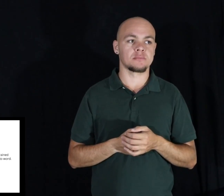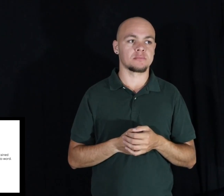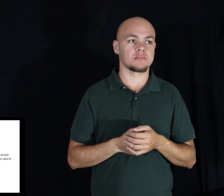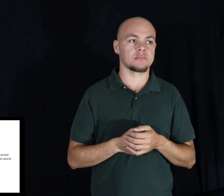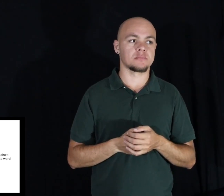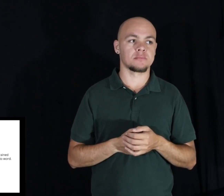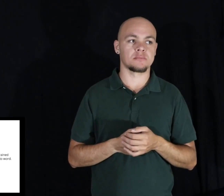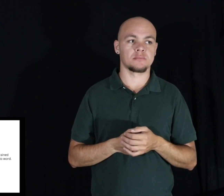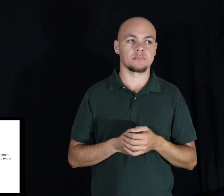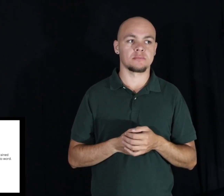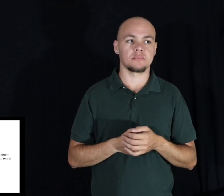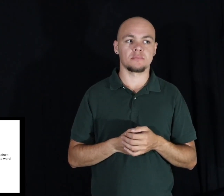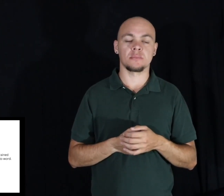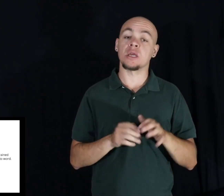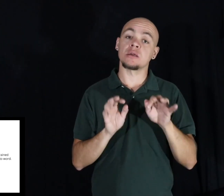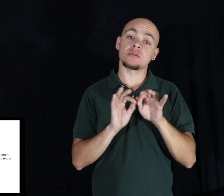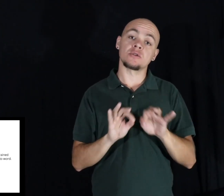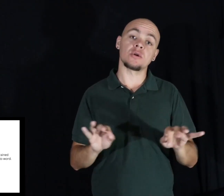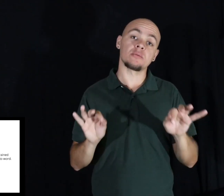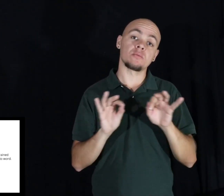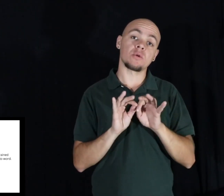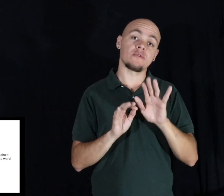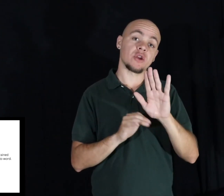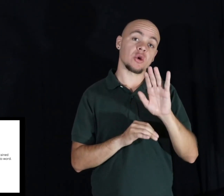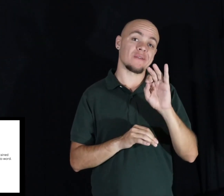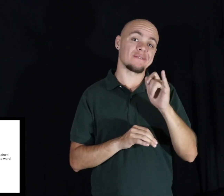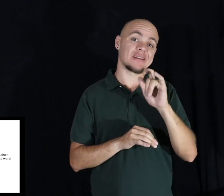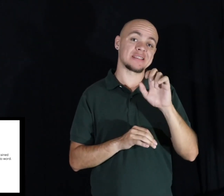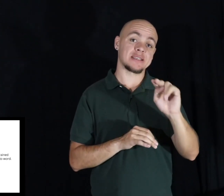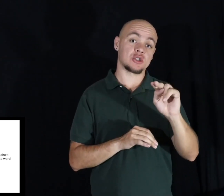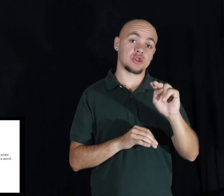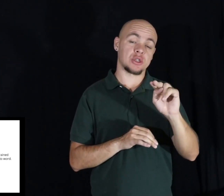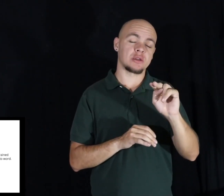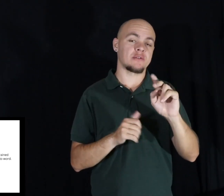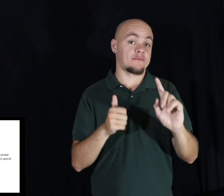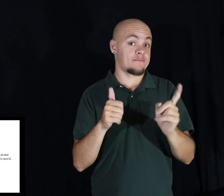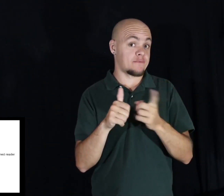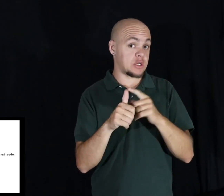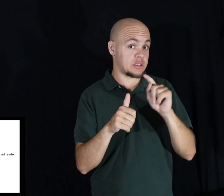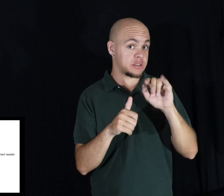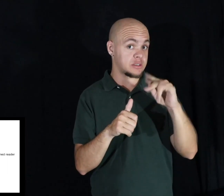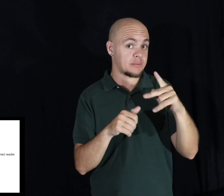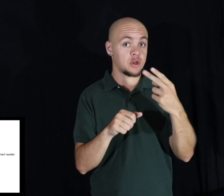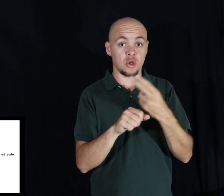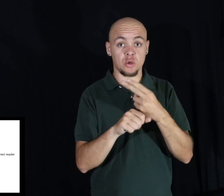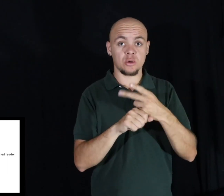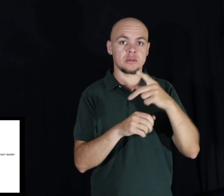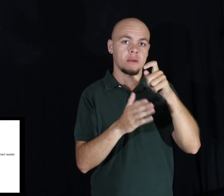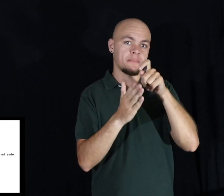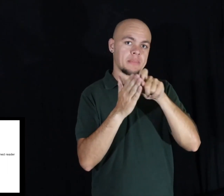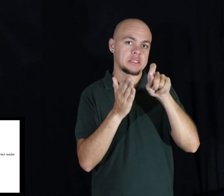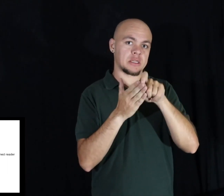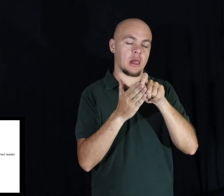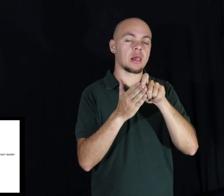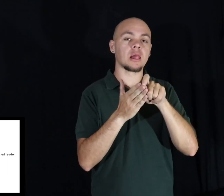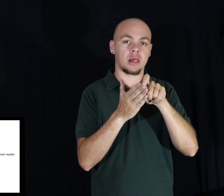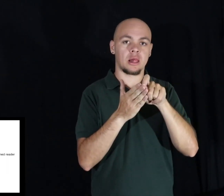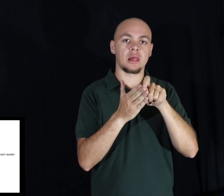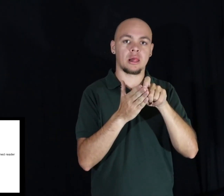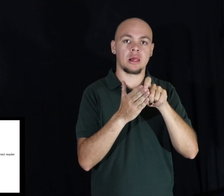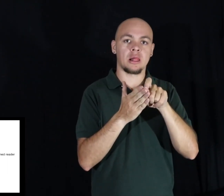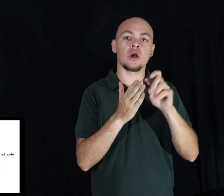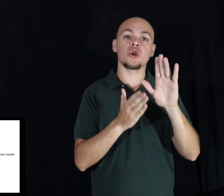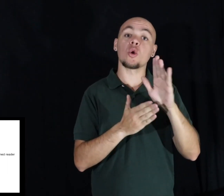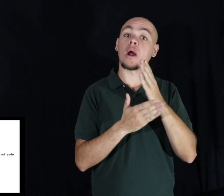Now to improve the number of fixations that you make, the first tip is use a pacer. You can either use your